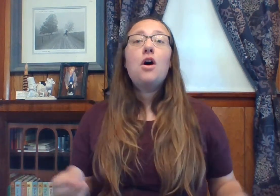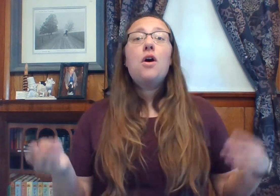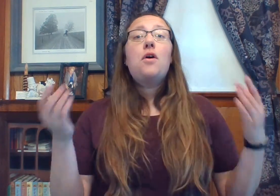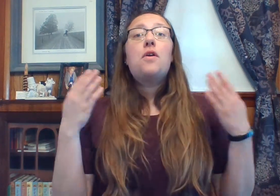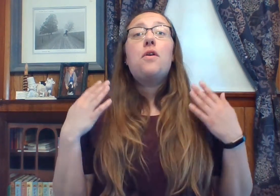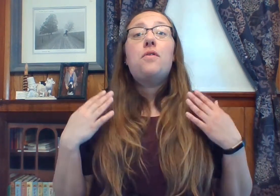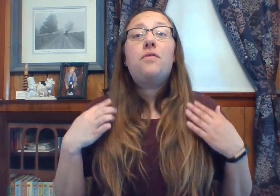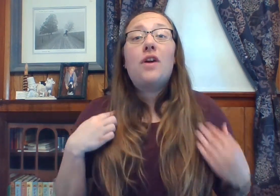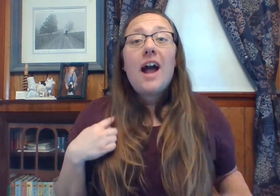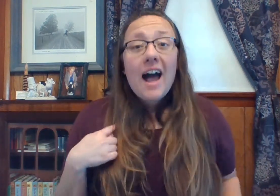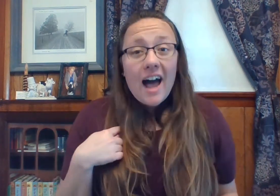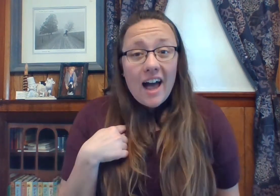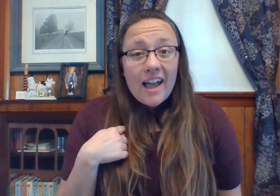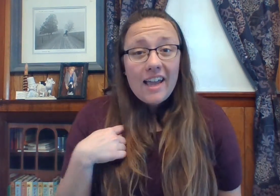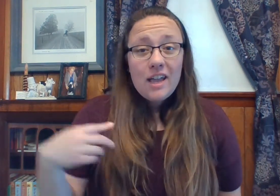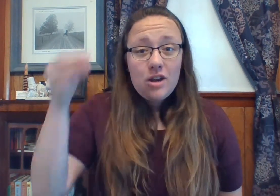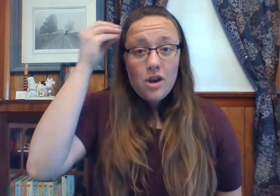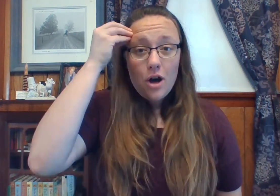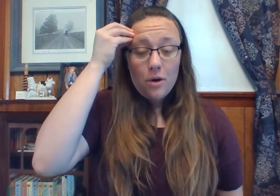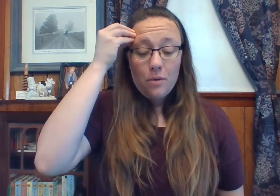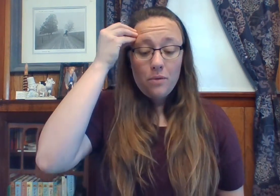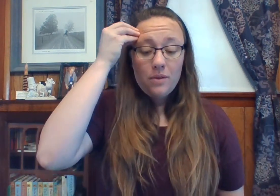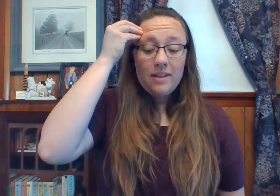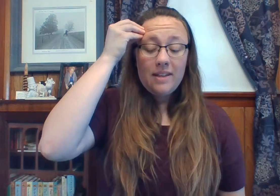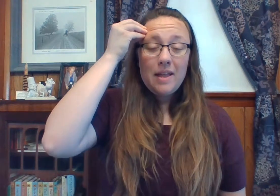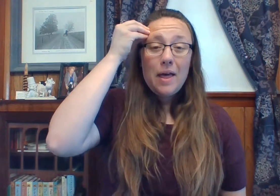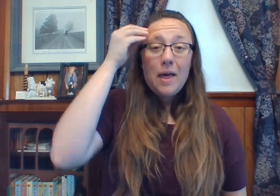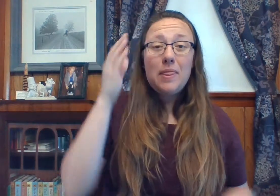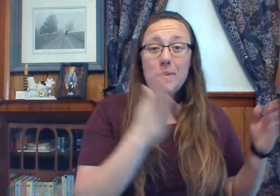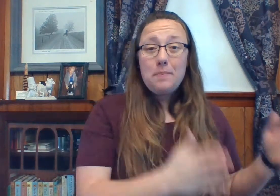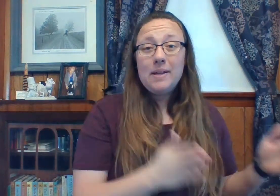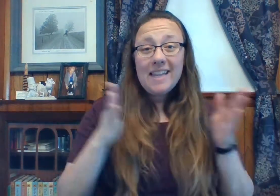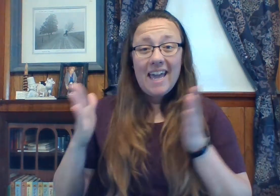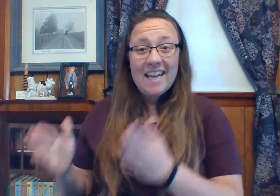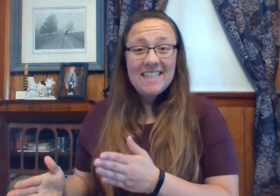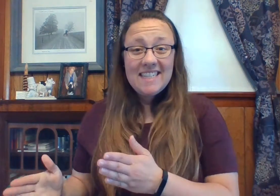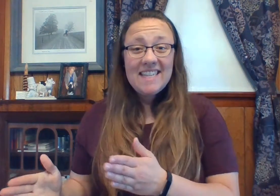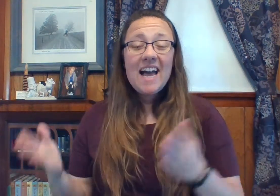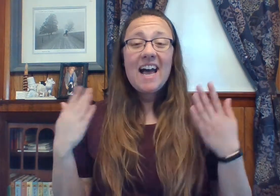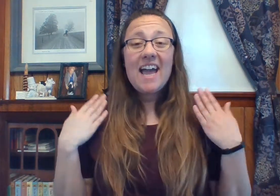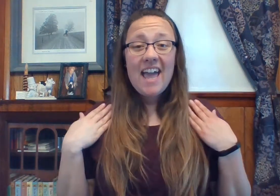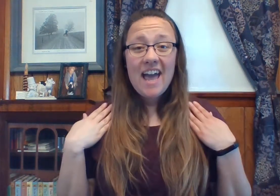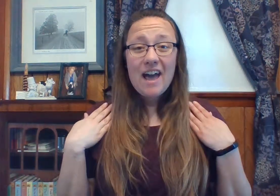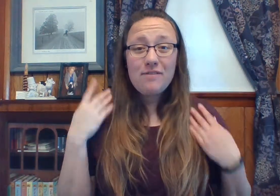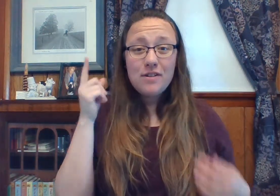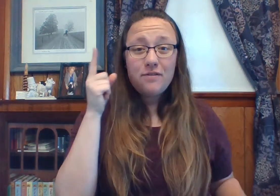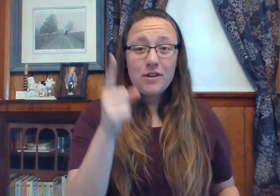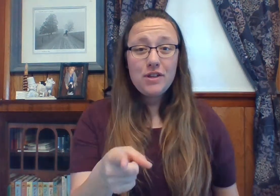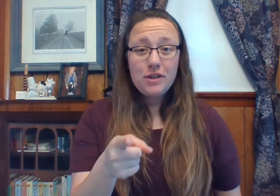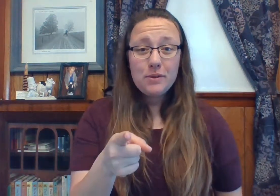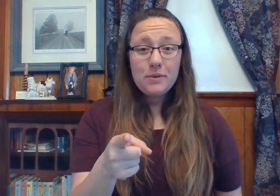For I know the plans I have for you,